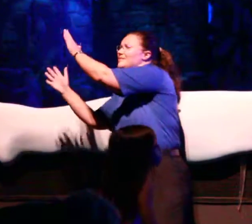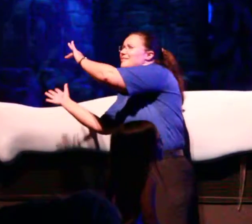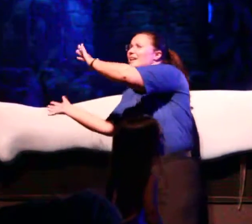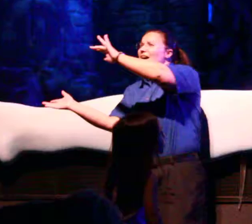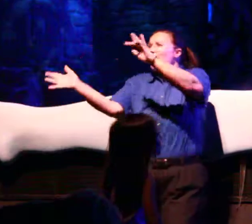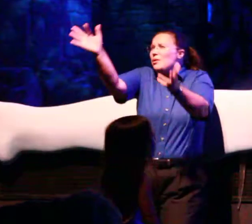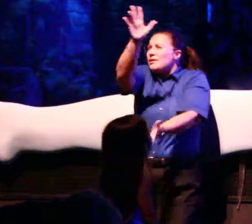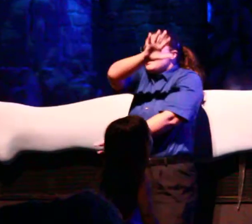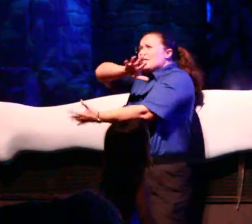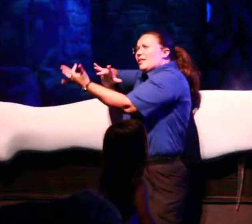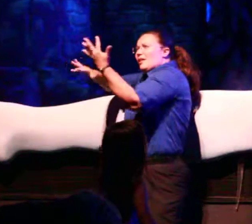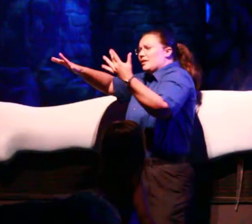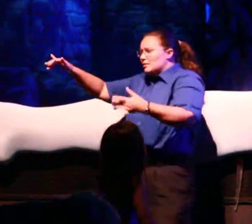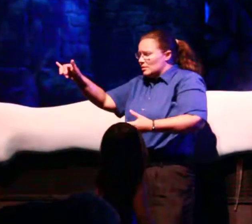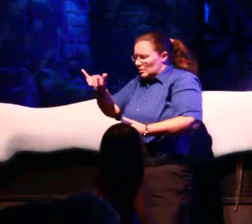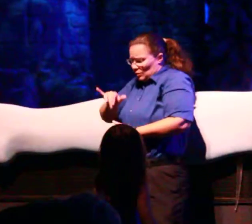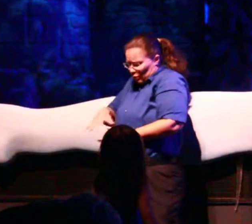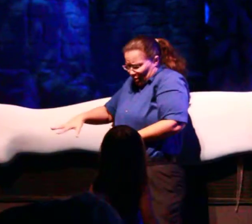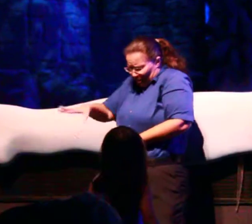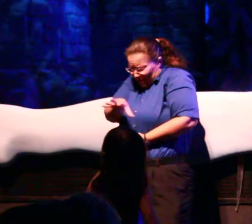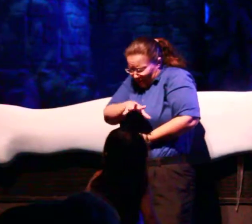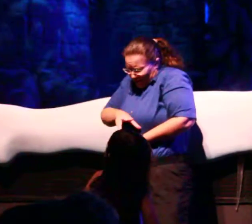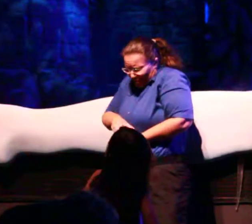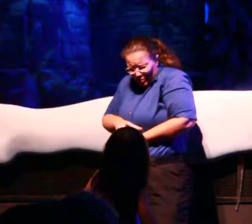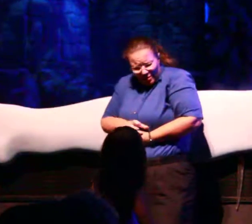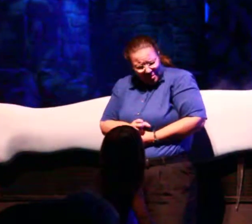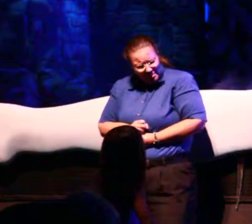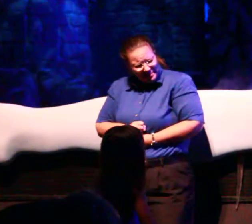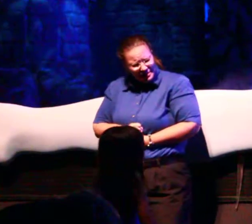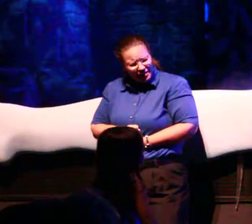is howling like a swirling storm inside.